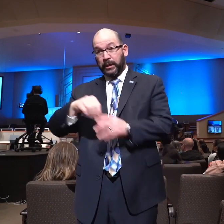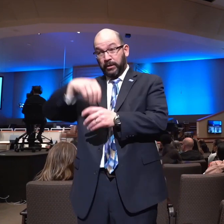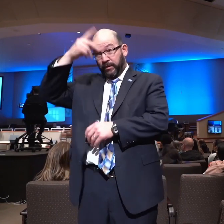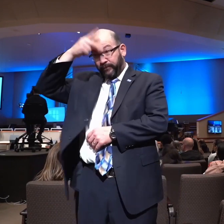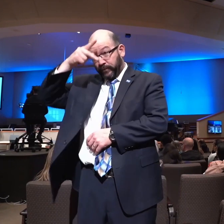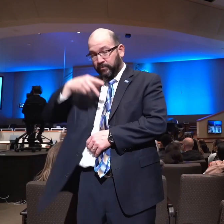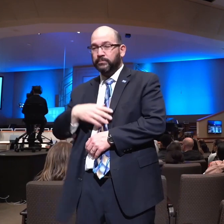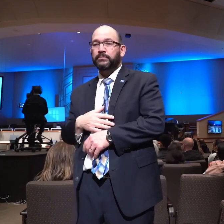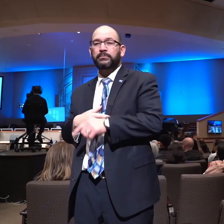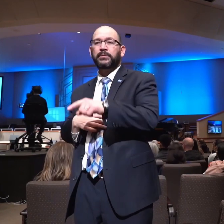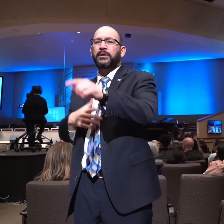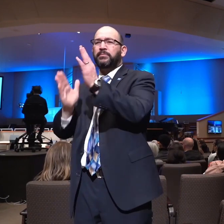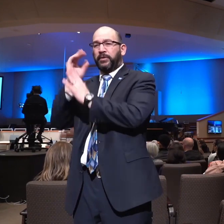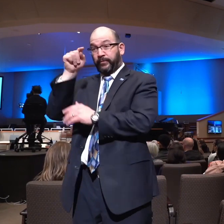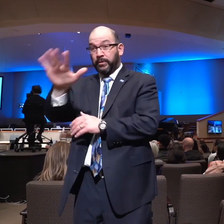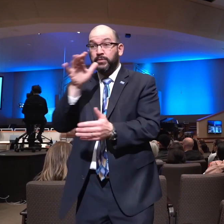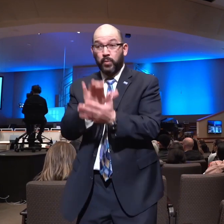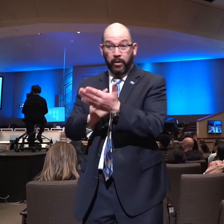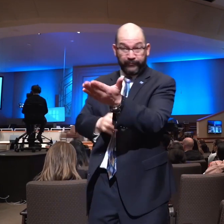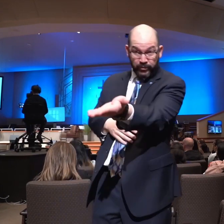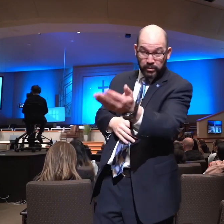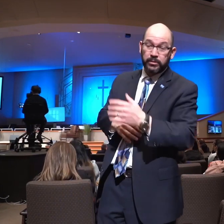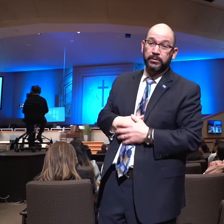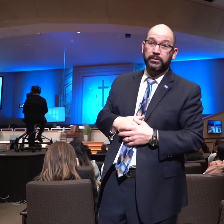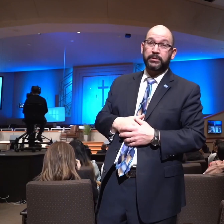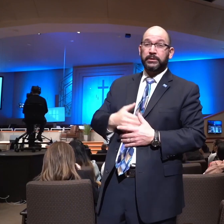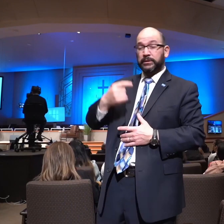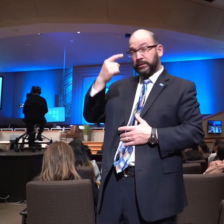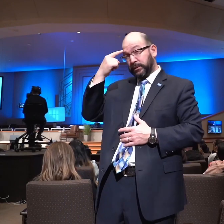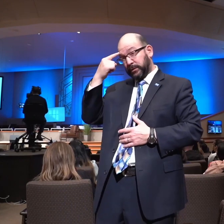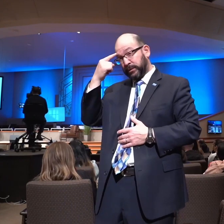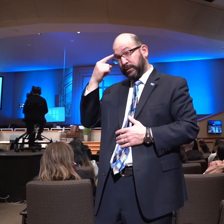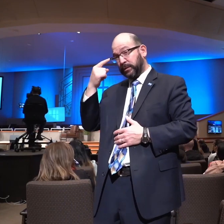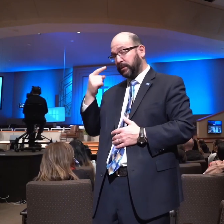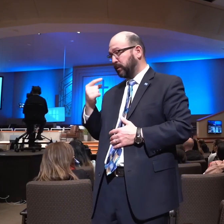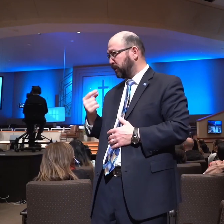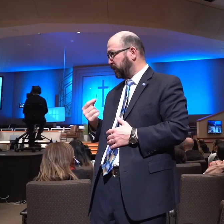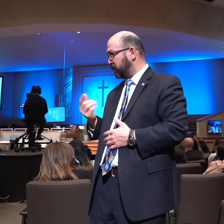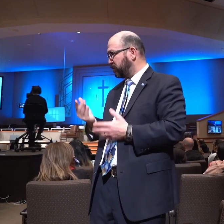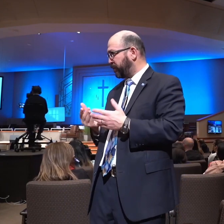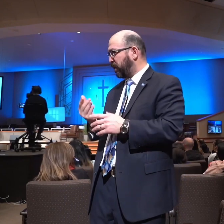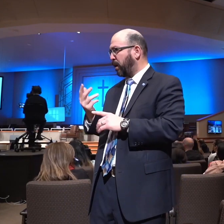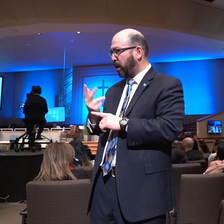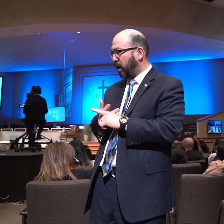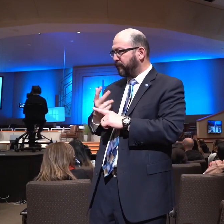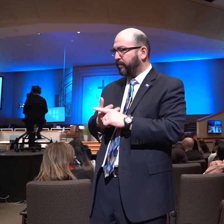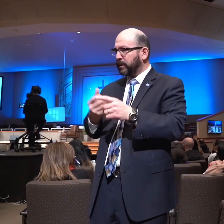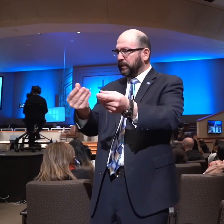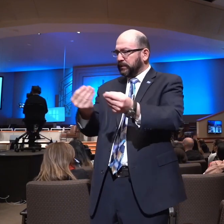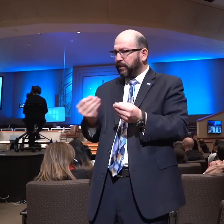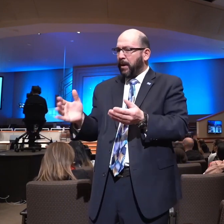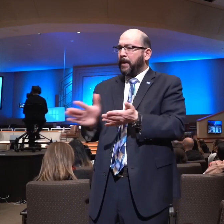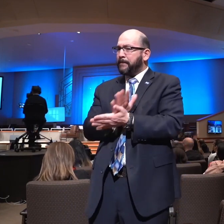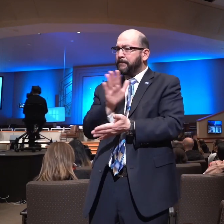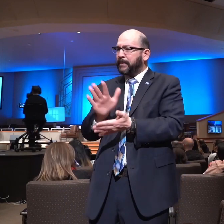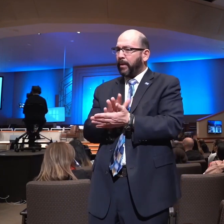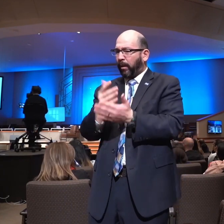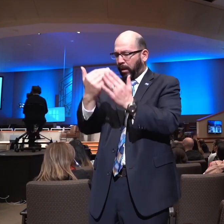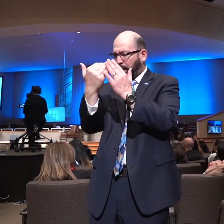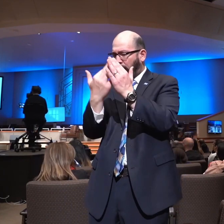often, pray for his wife. I think Mrs. First maybe every three months they send to me and they say the following students of